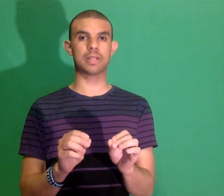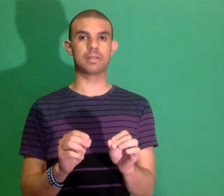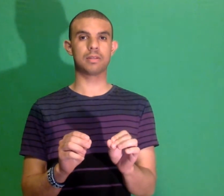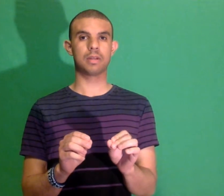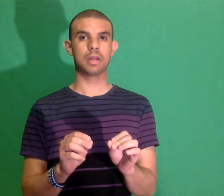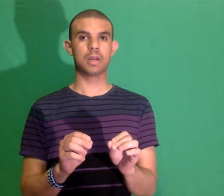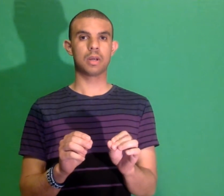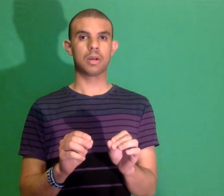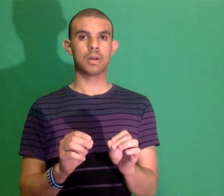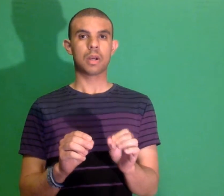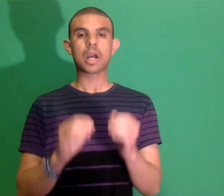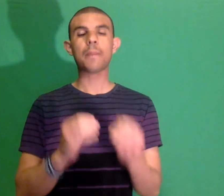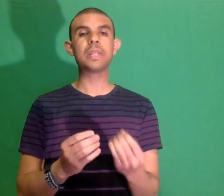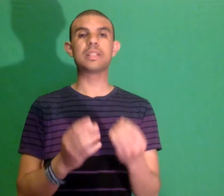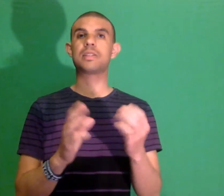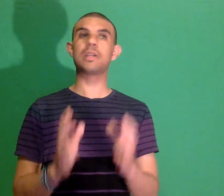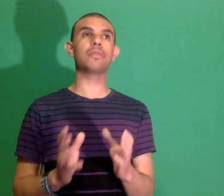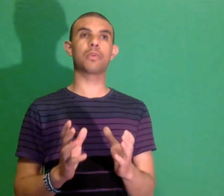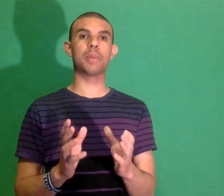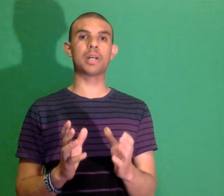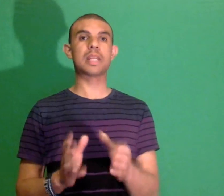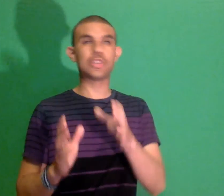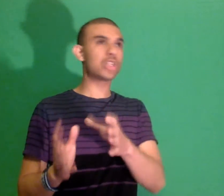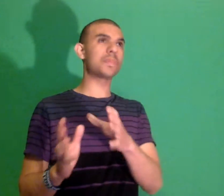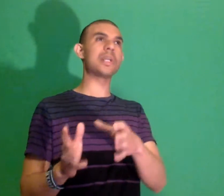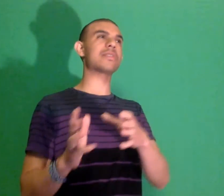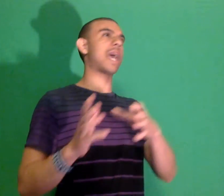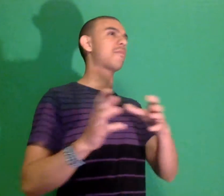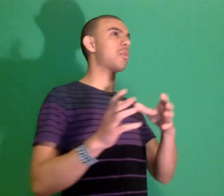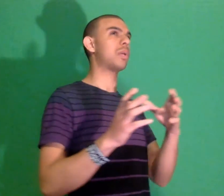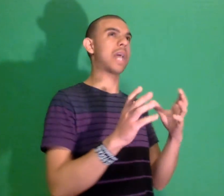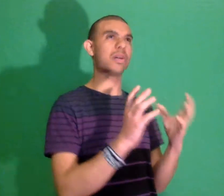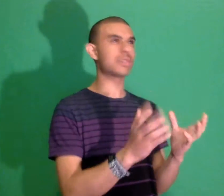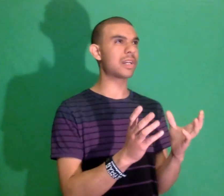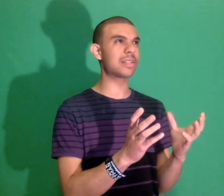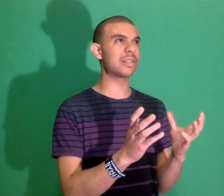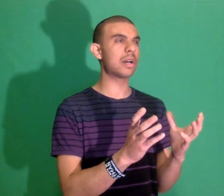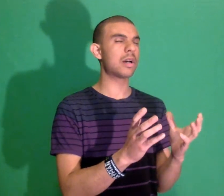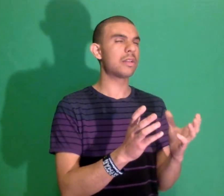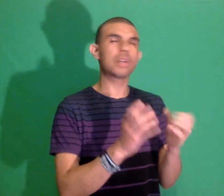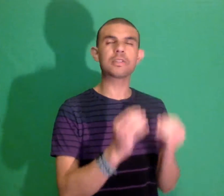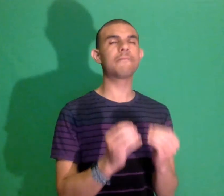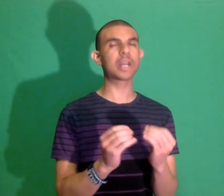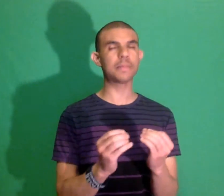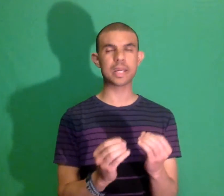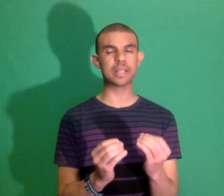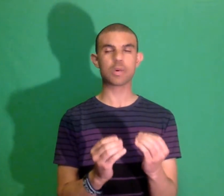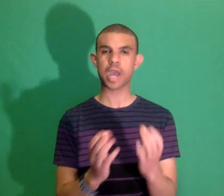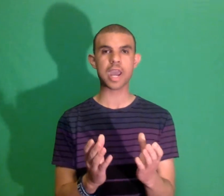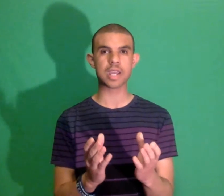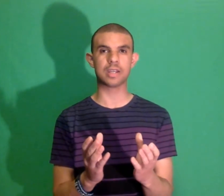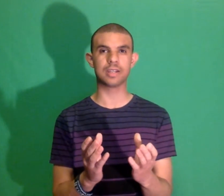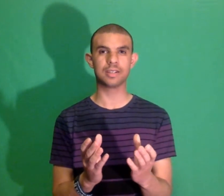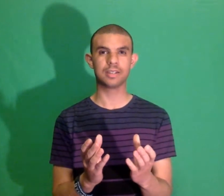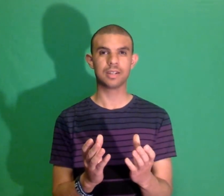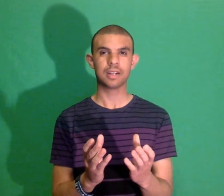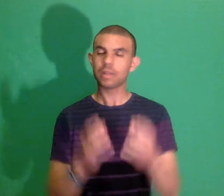companies steal from us and just because everyone else does it doesn't make it okay like